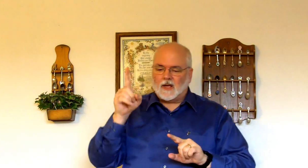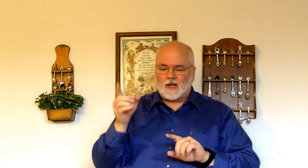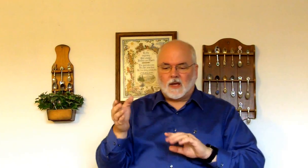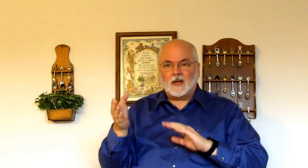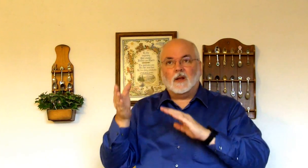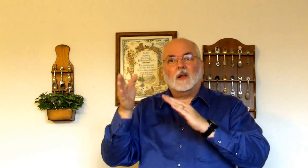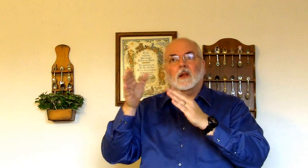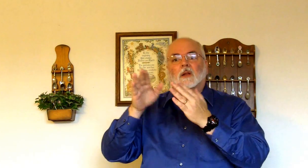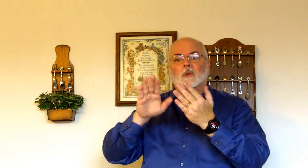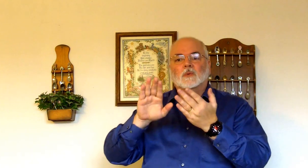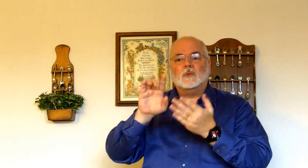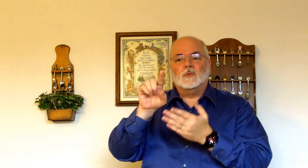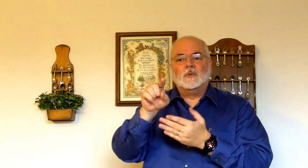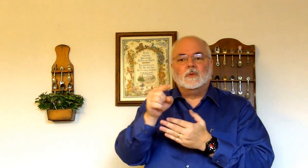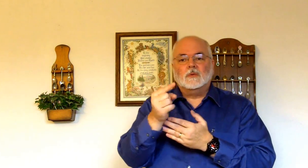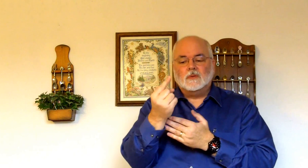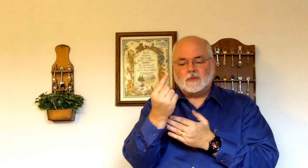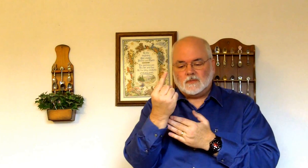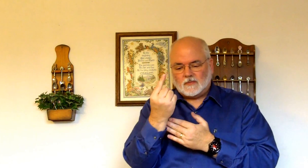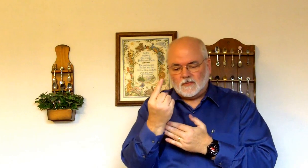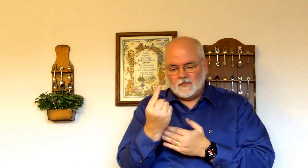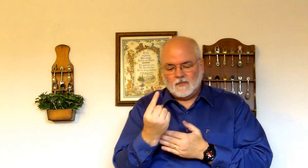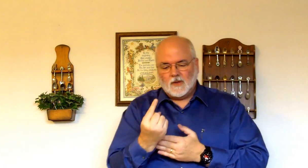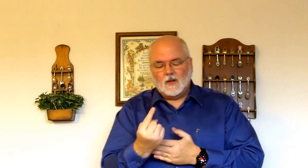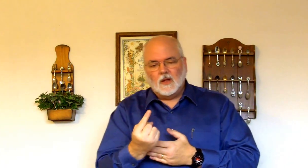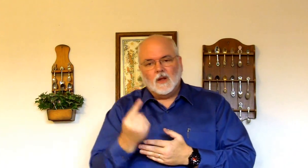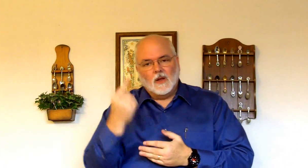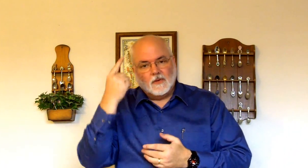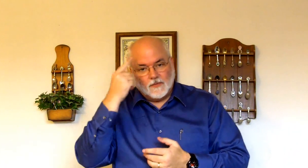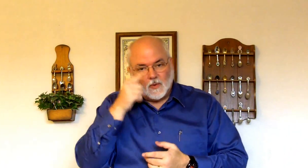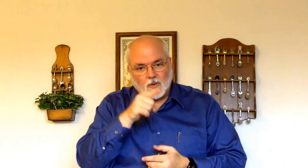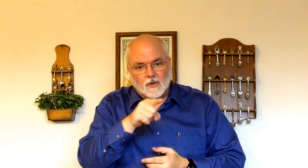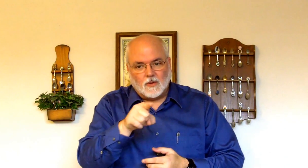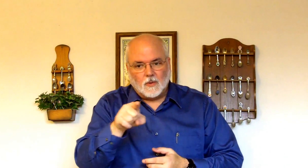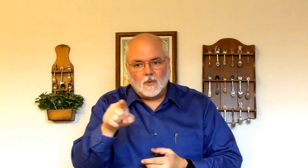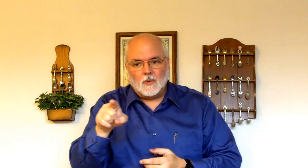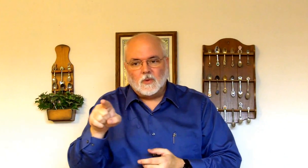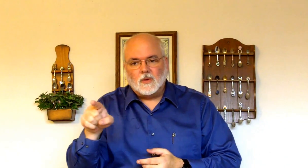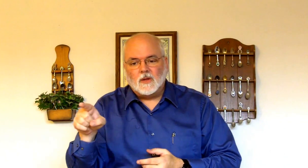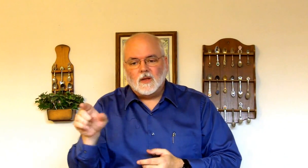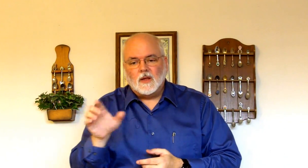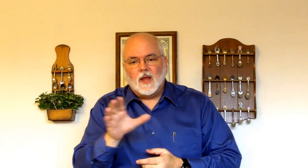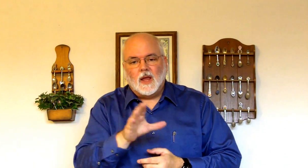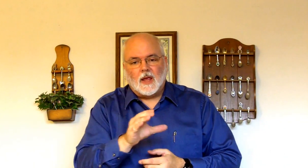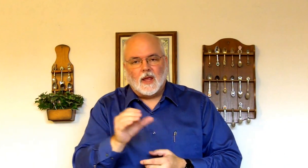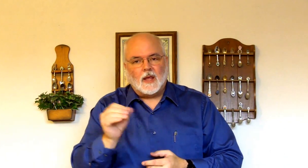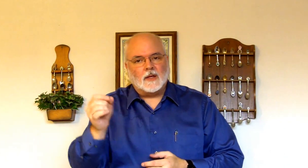for you and